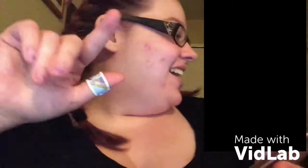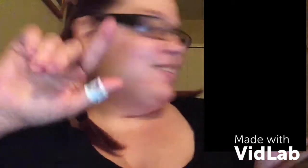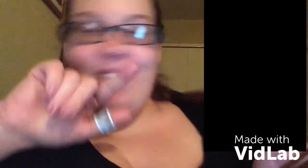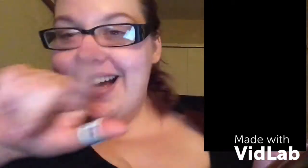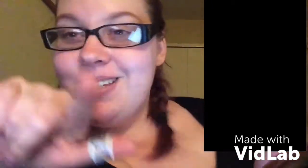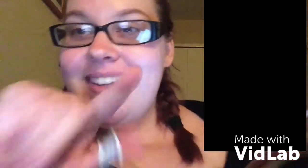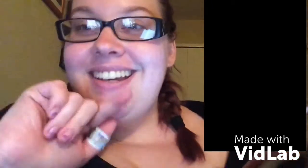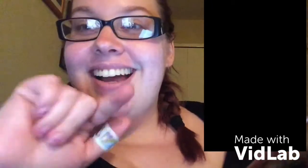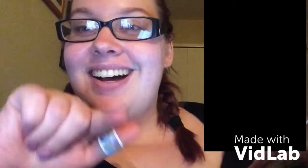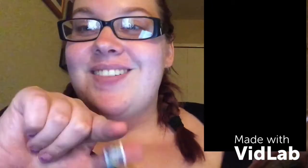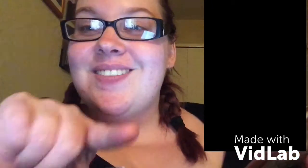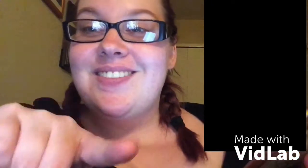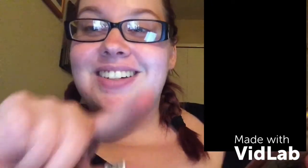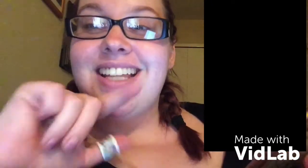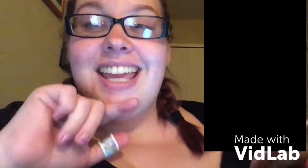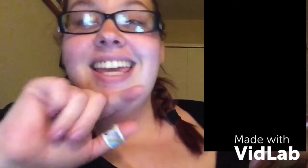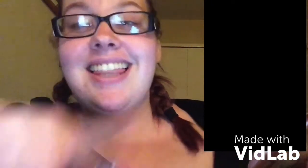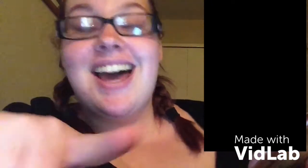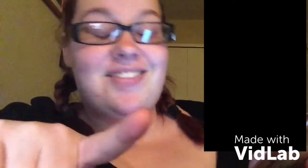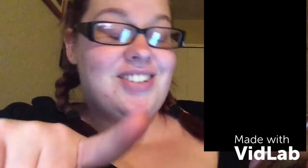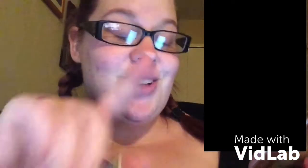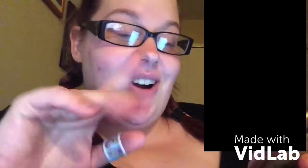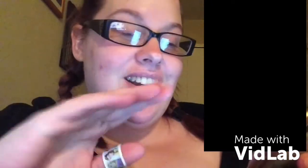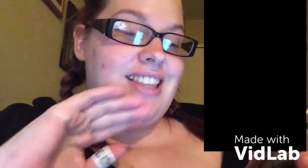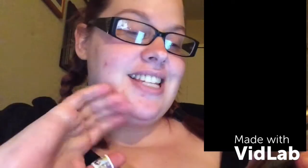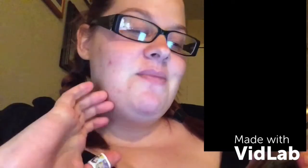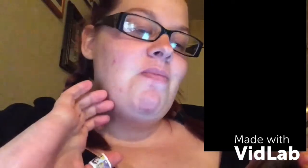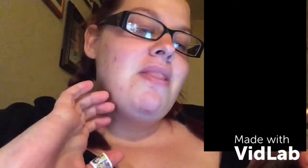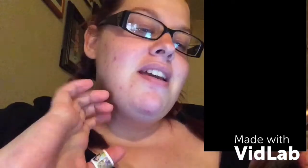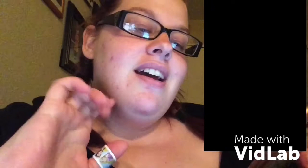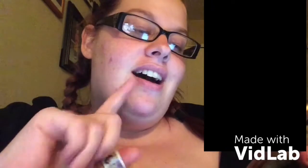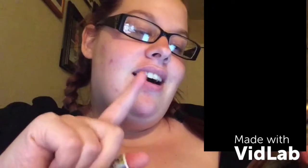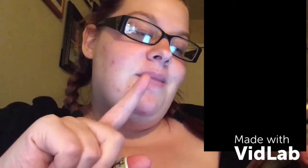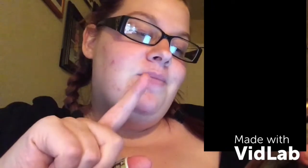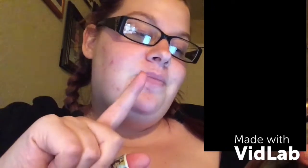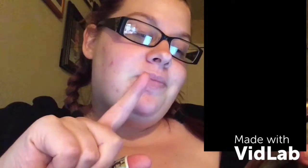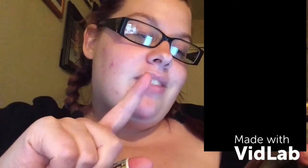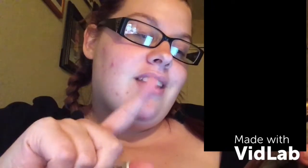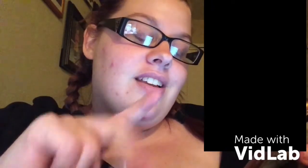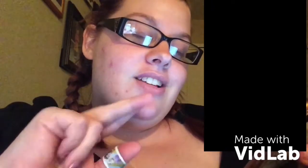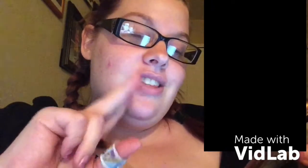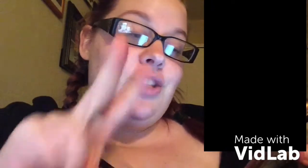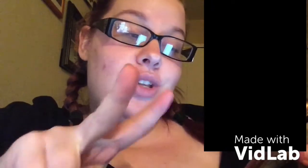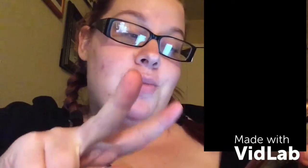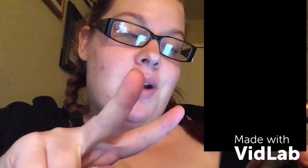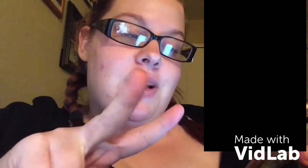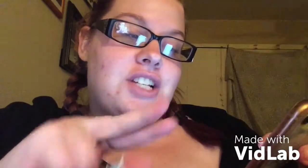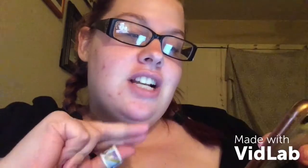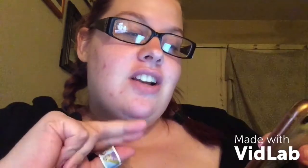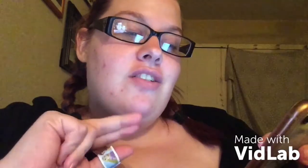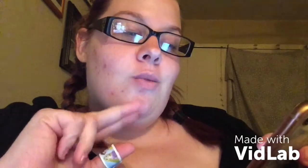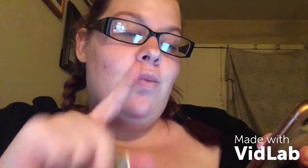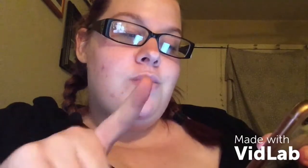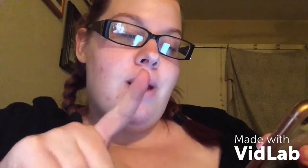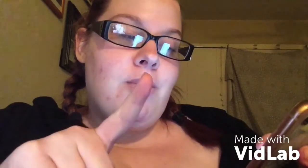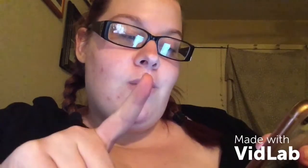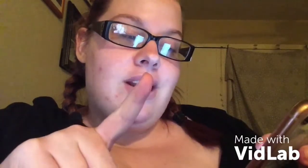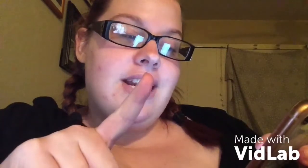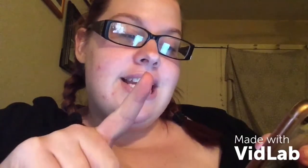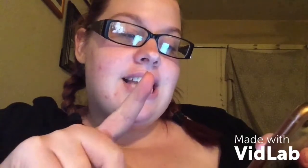my husband got, he laughed so hard at this. Um, it's a two-part question. Number one, is